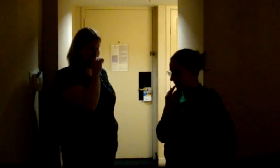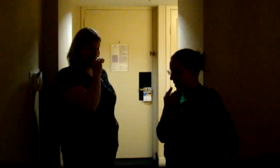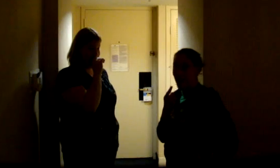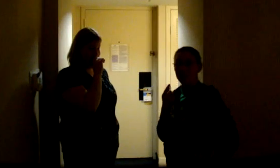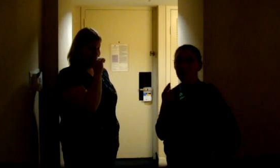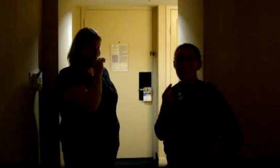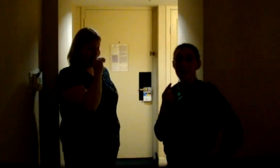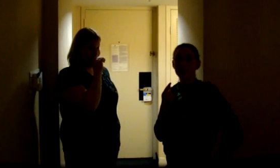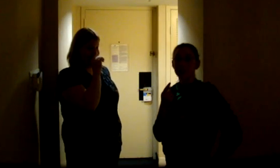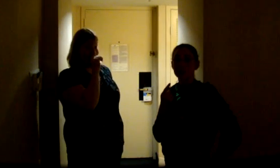Madge. Hey, Madge.